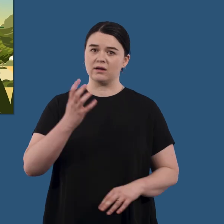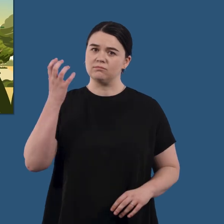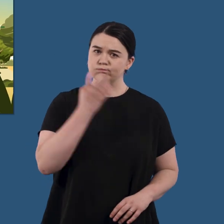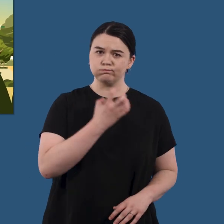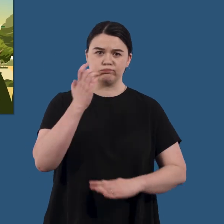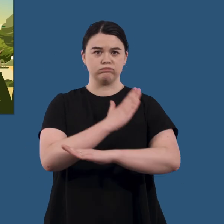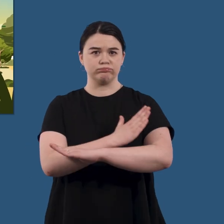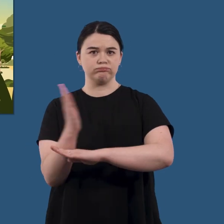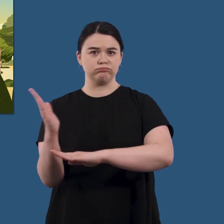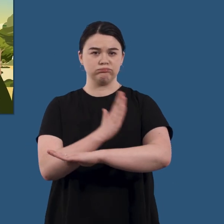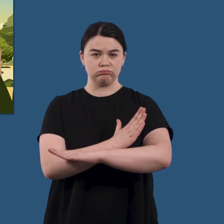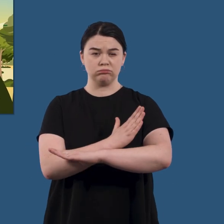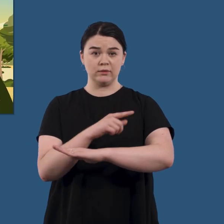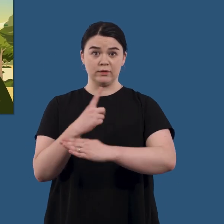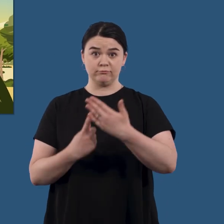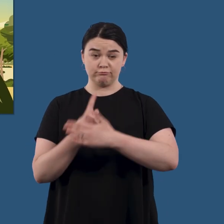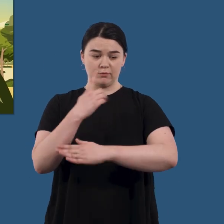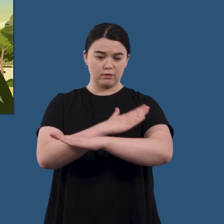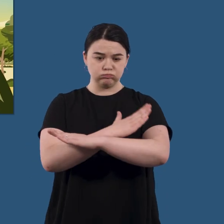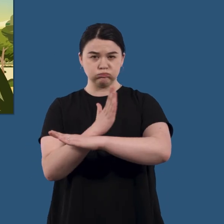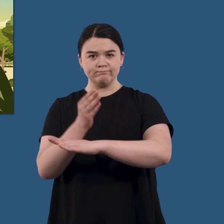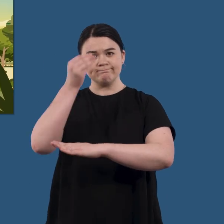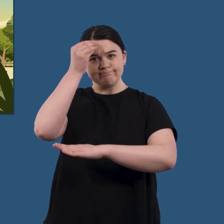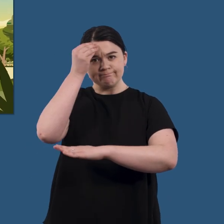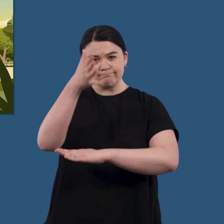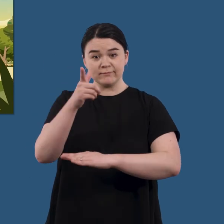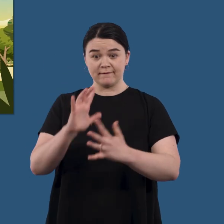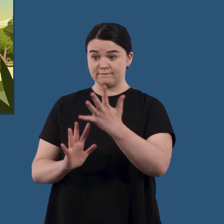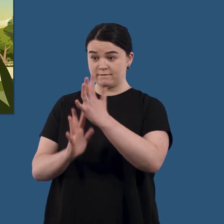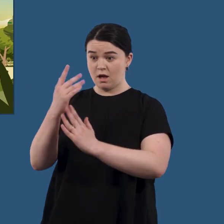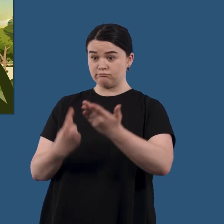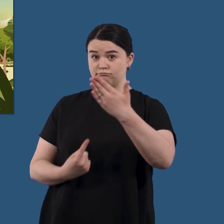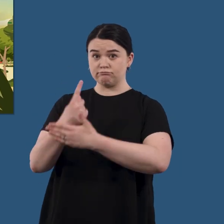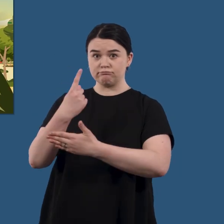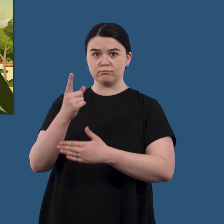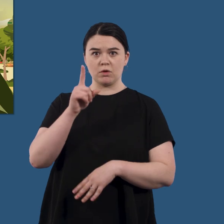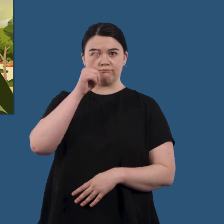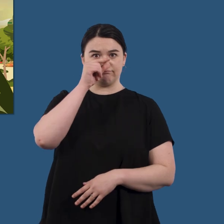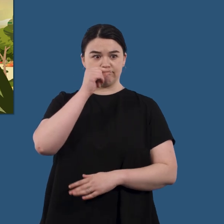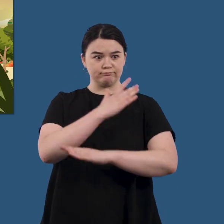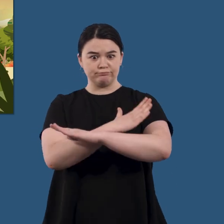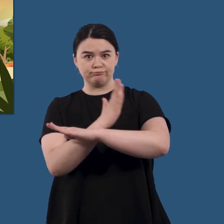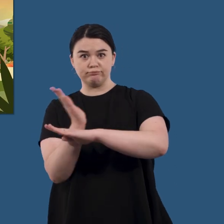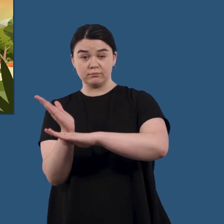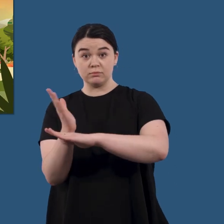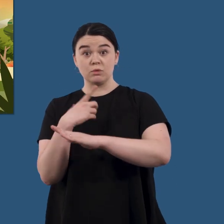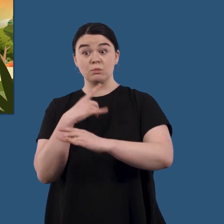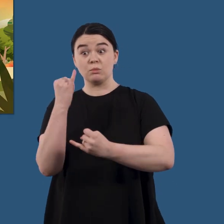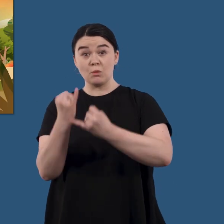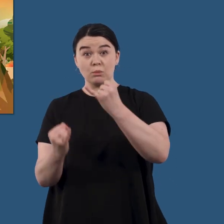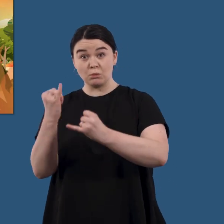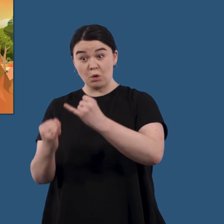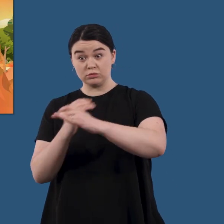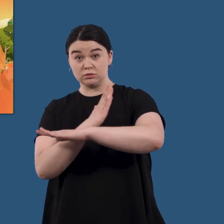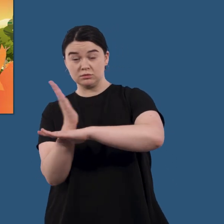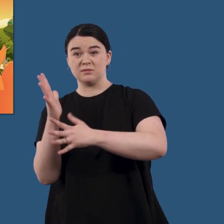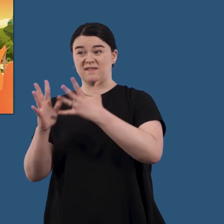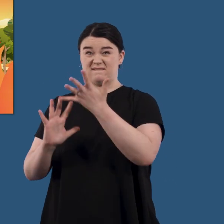Fire danger ratings tell you how dangerous a fire could be if one started. This is important to you because the higher the